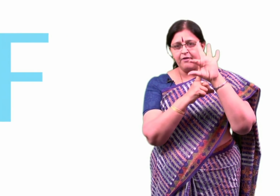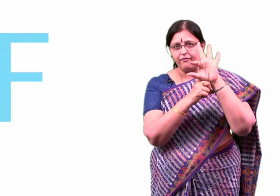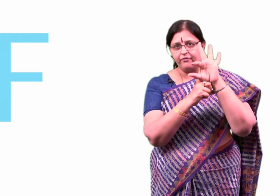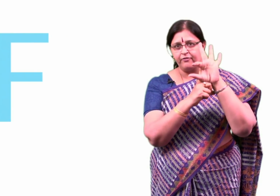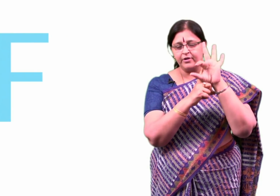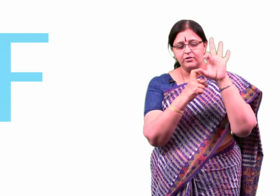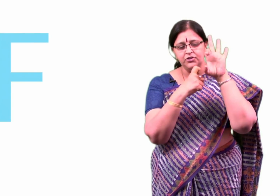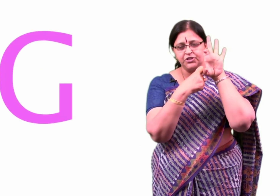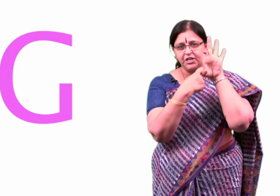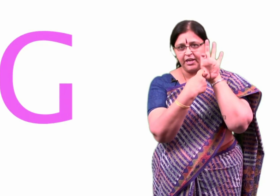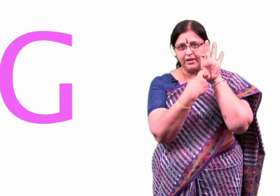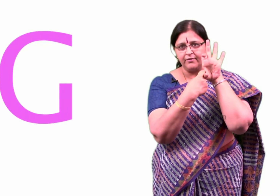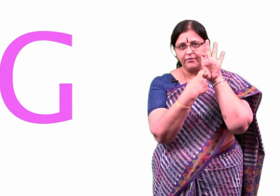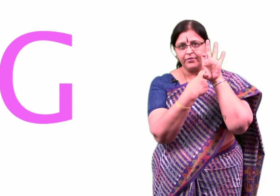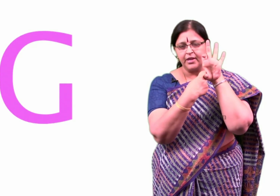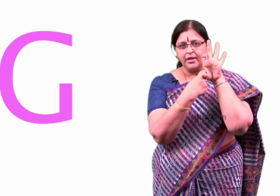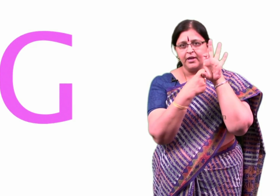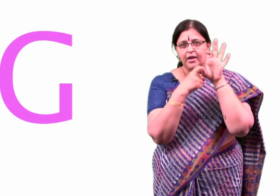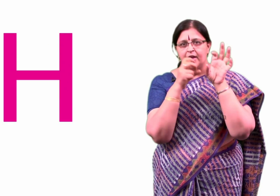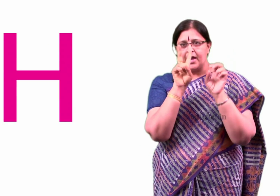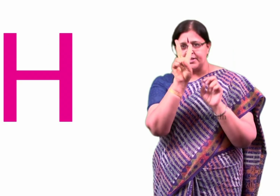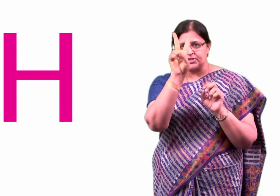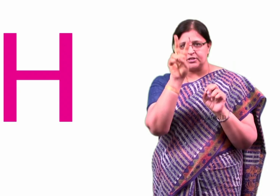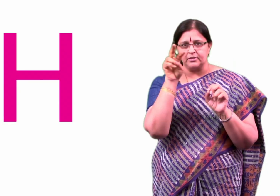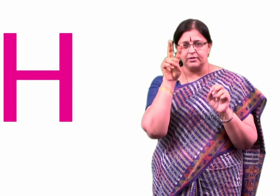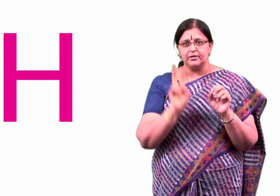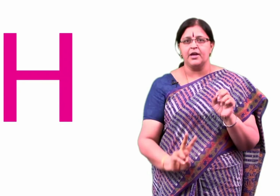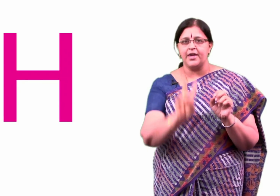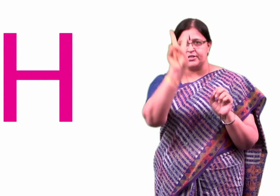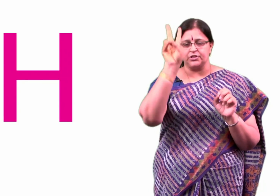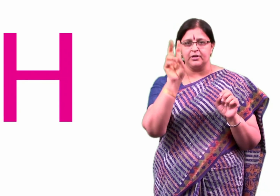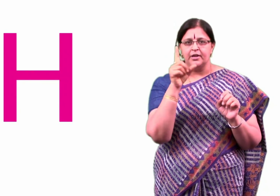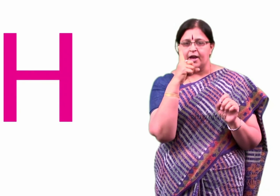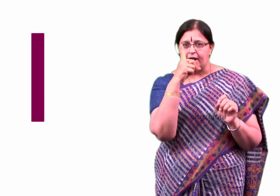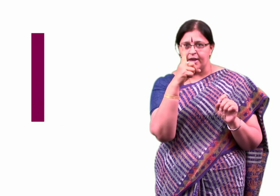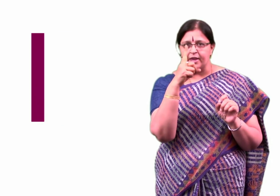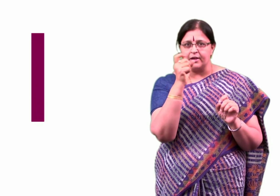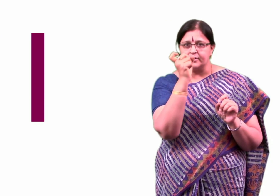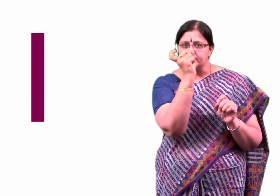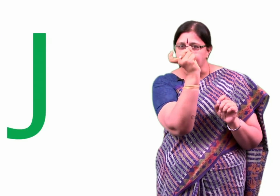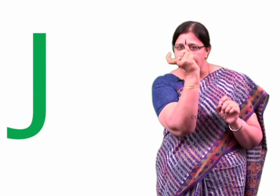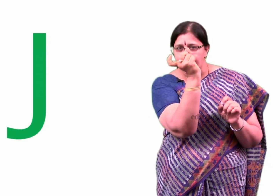F, G, H, H, I, J,